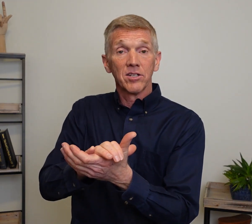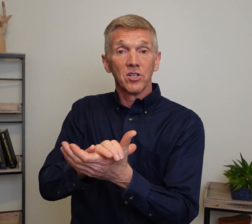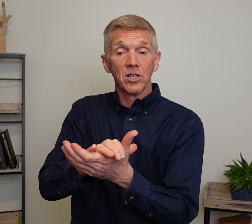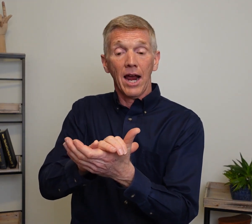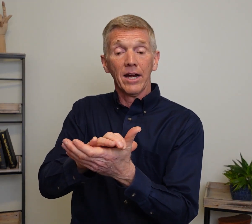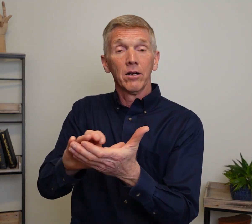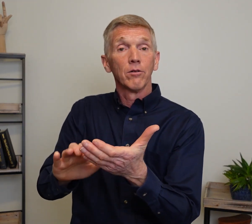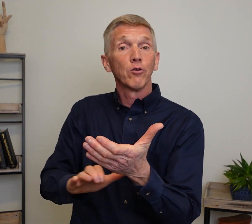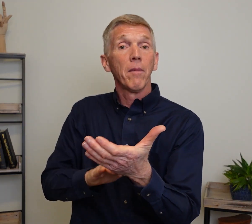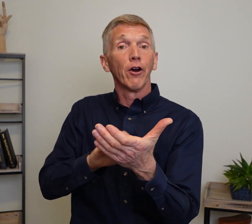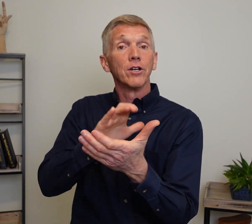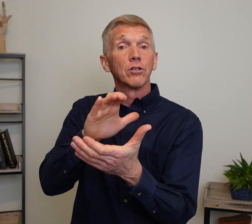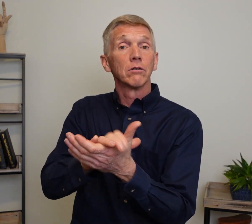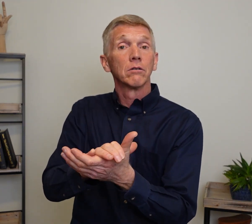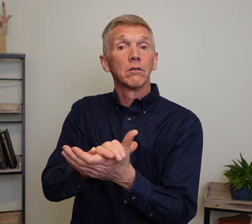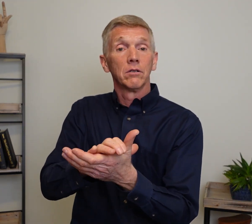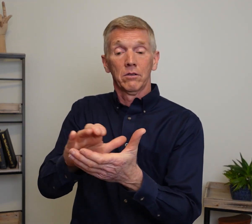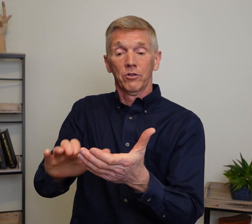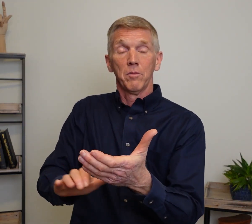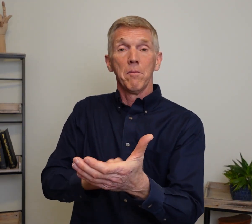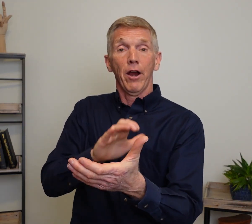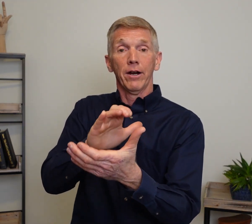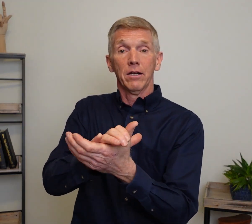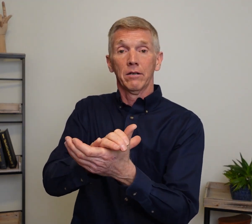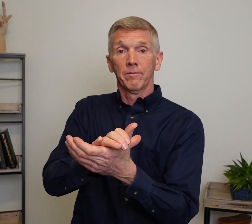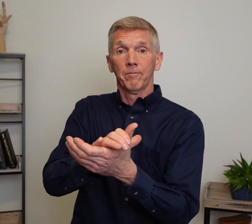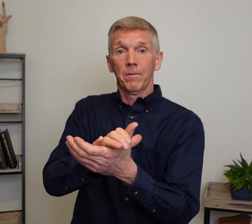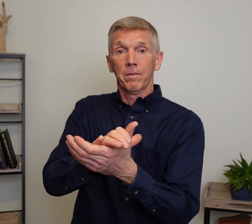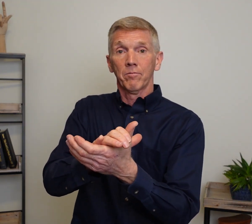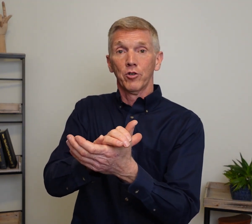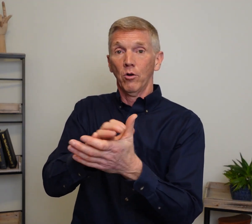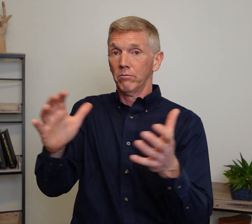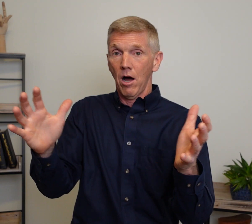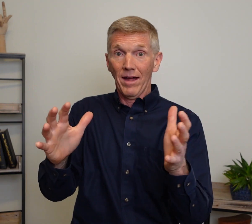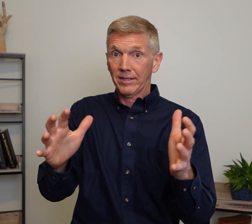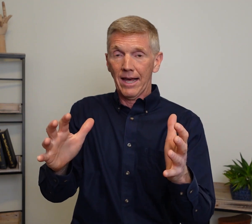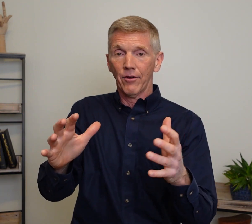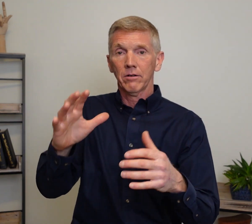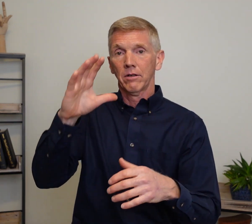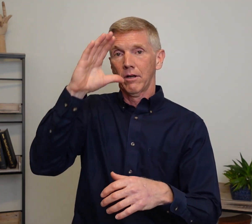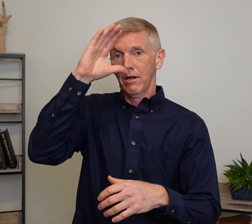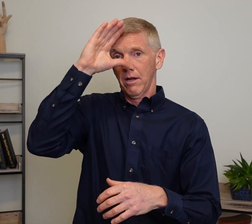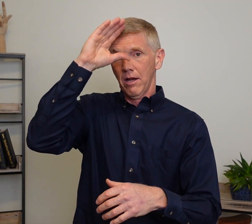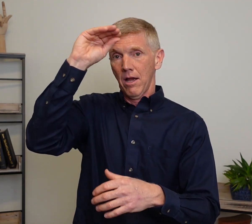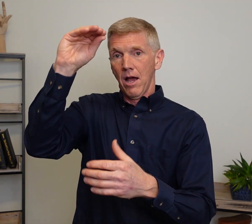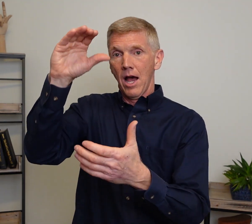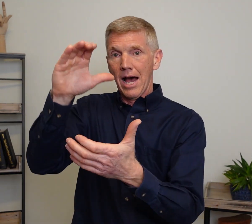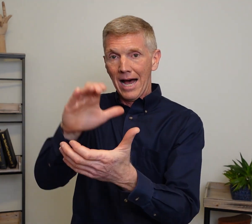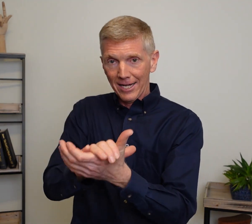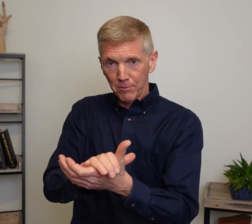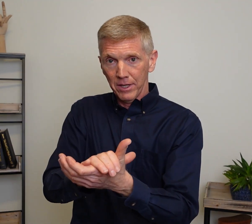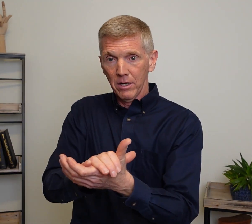is a sign for marriage. To be married. So all that together. Husband.